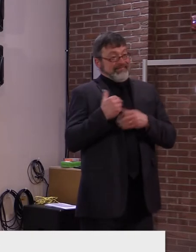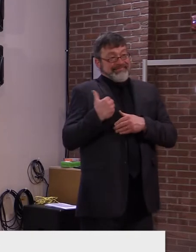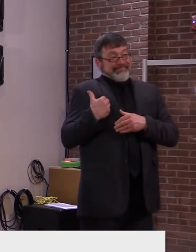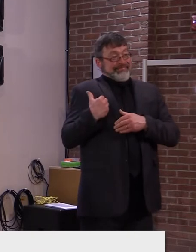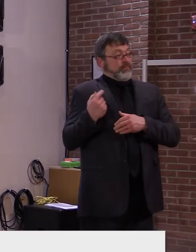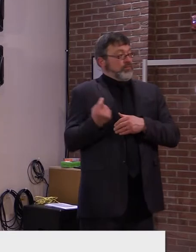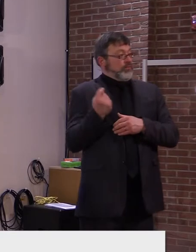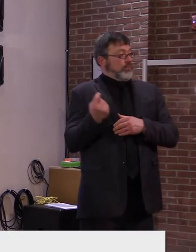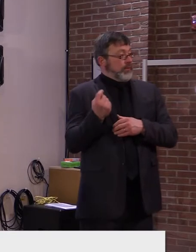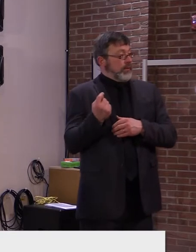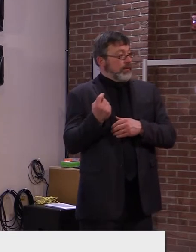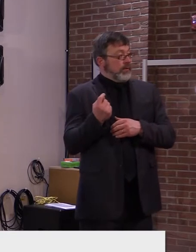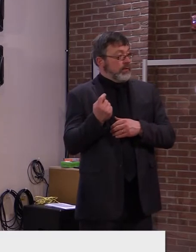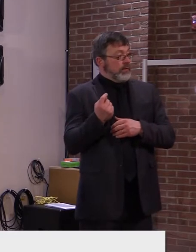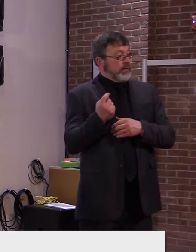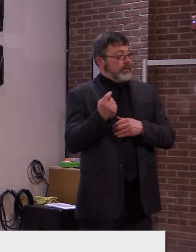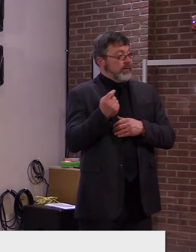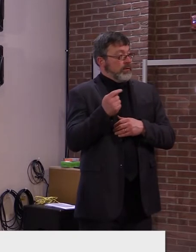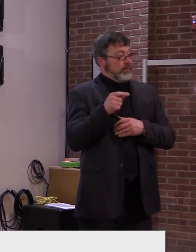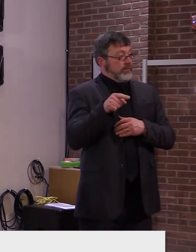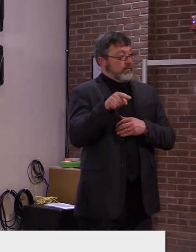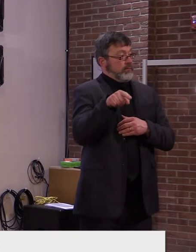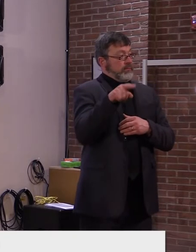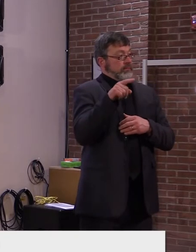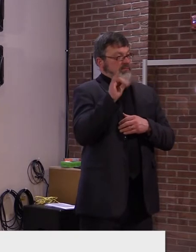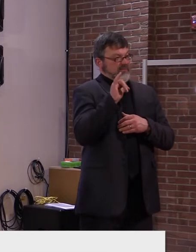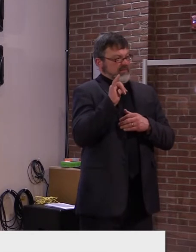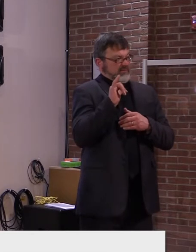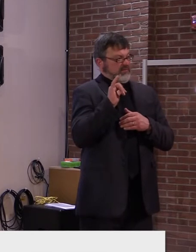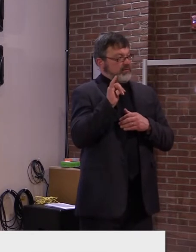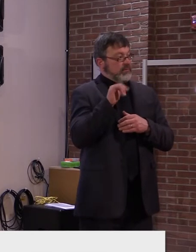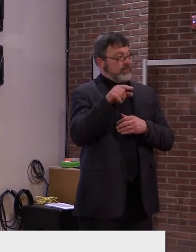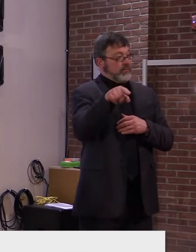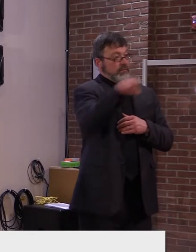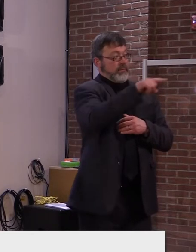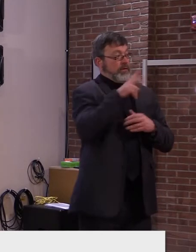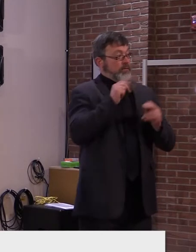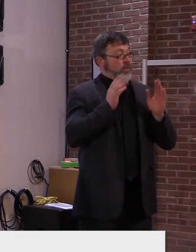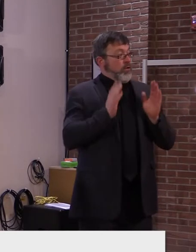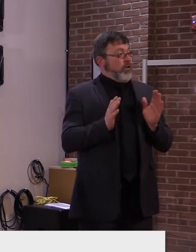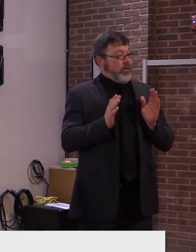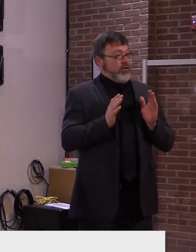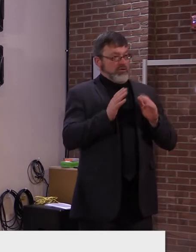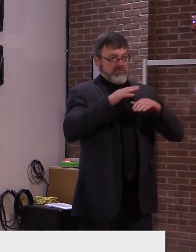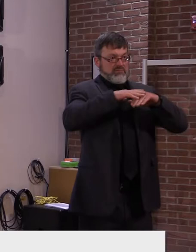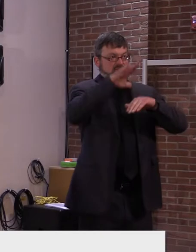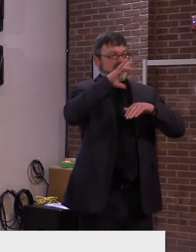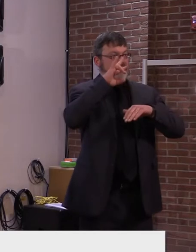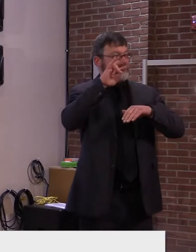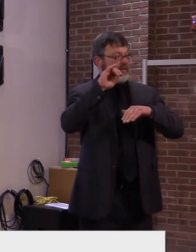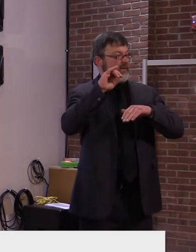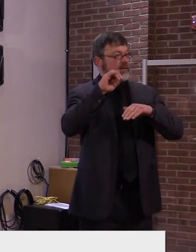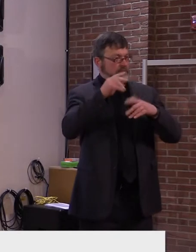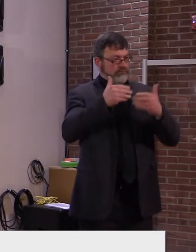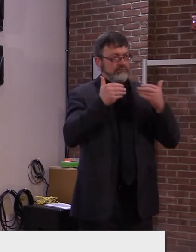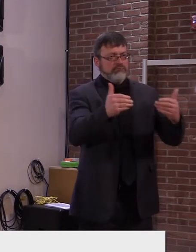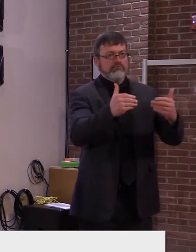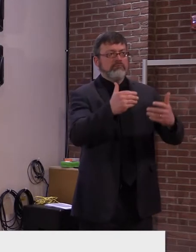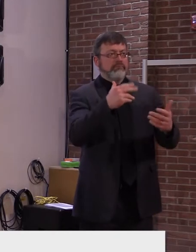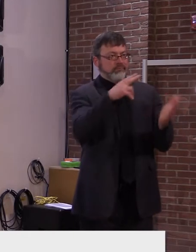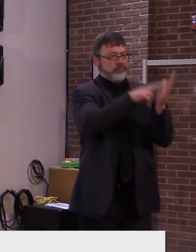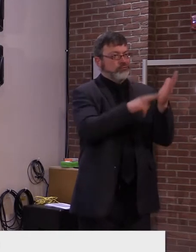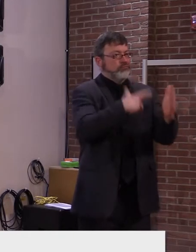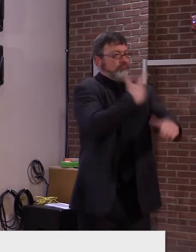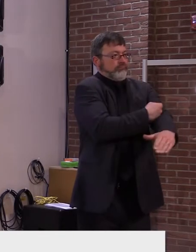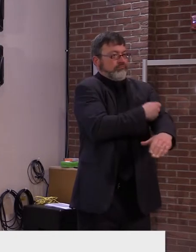70 and older can make an appointment to receive their first dose of COVID-19 vaccine. We received an